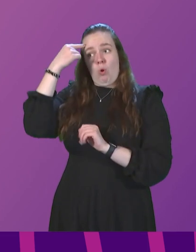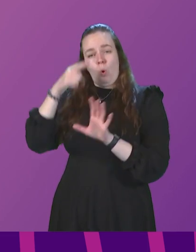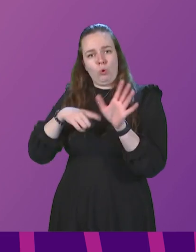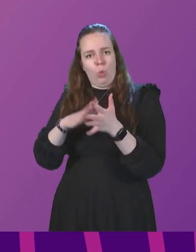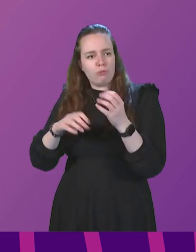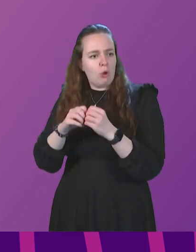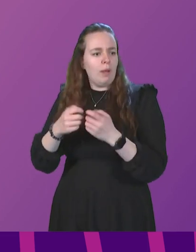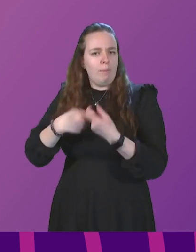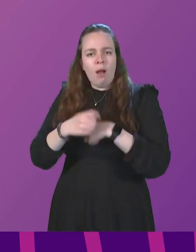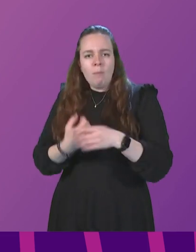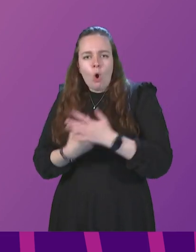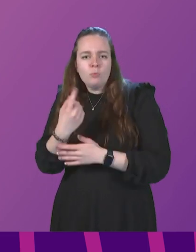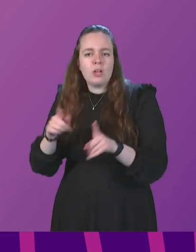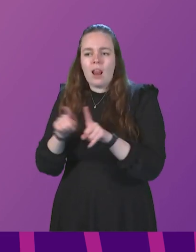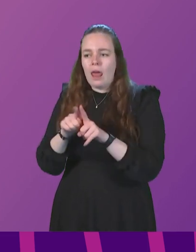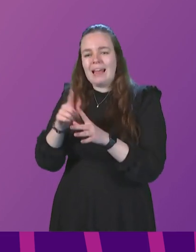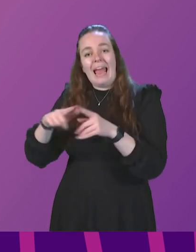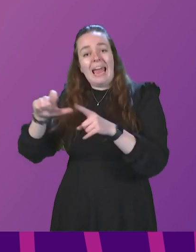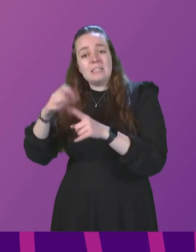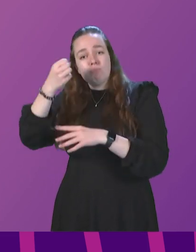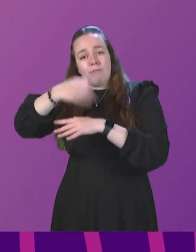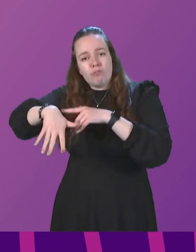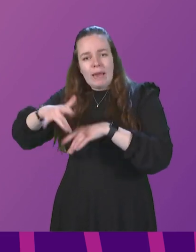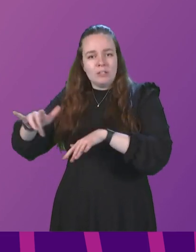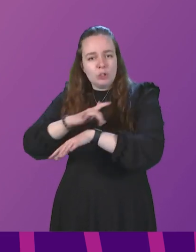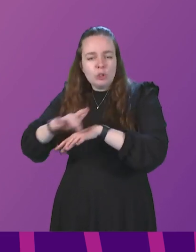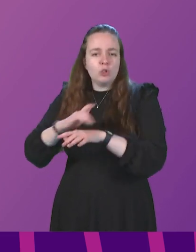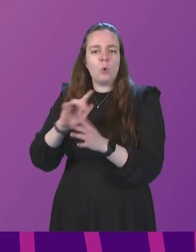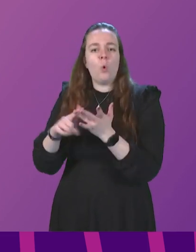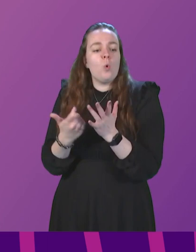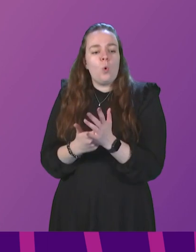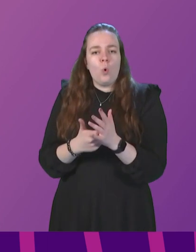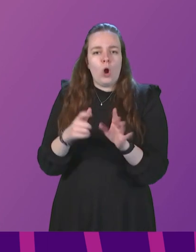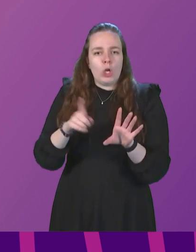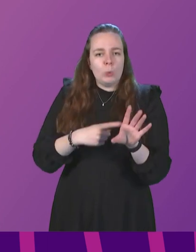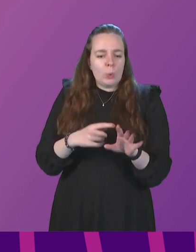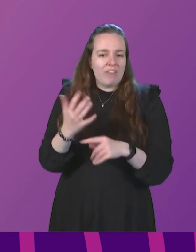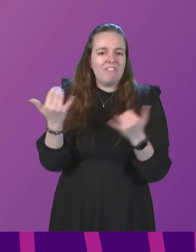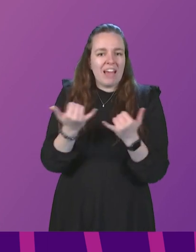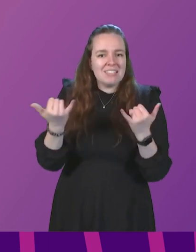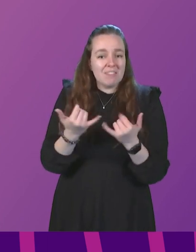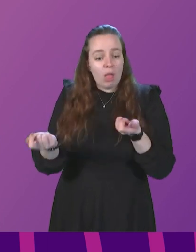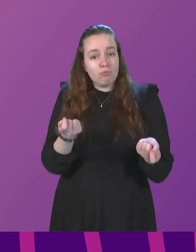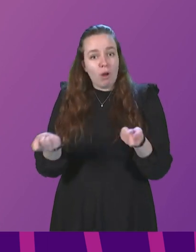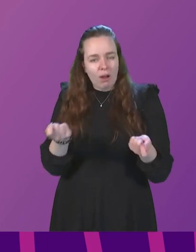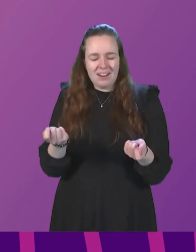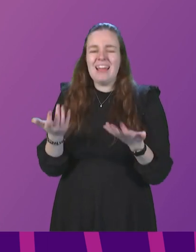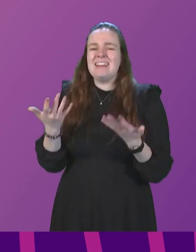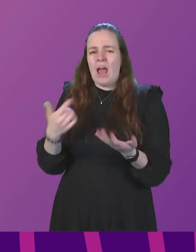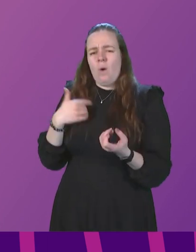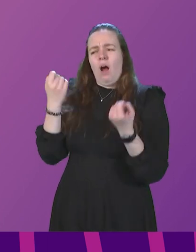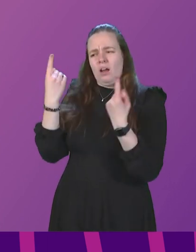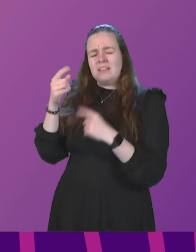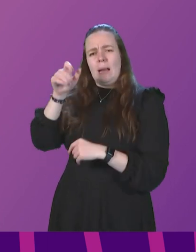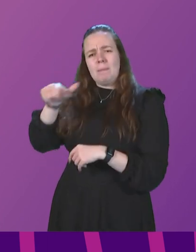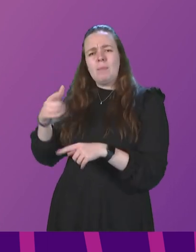like performing at the Edinburgh Fringe or running a small music festival. I now know what is at stake when people talk